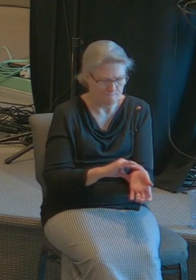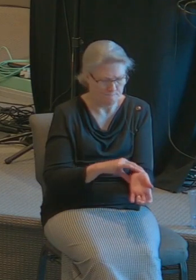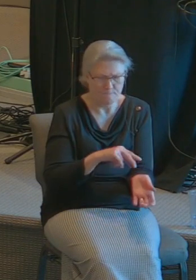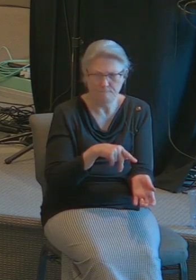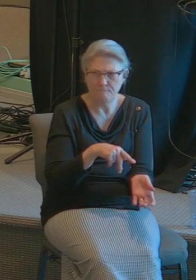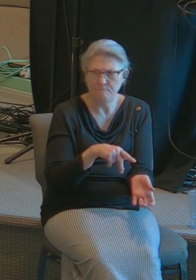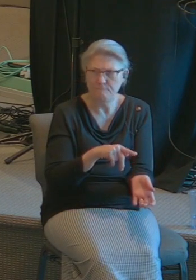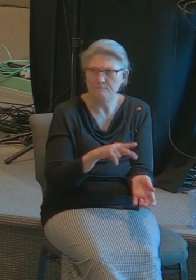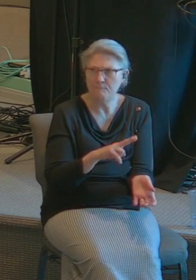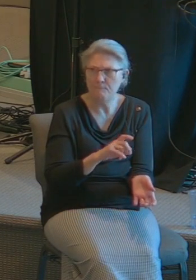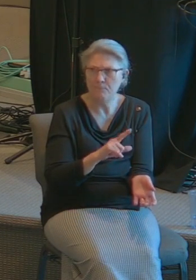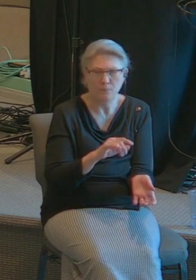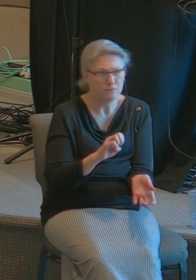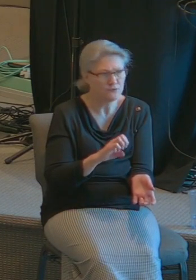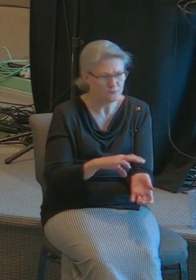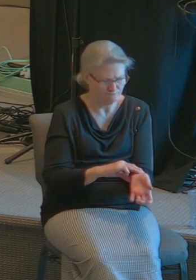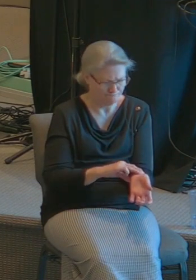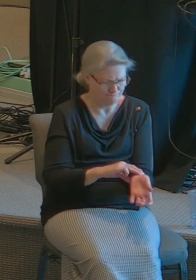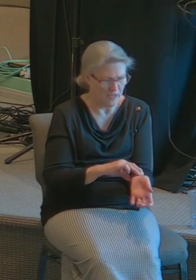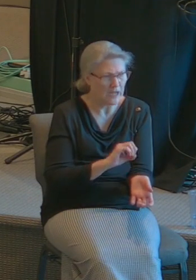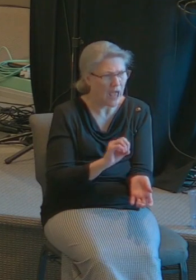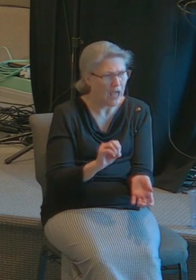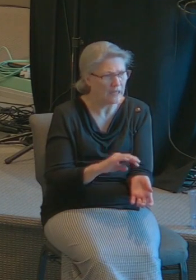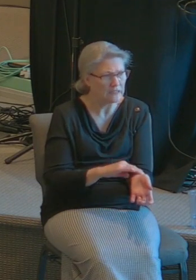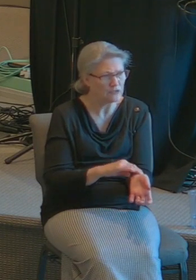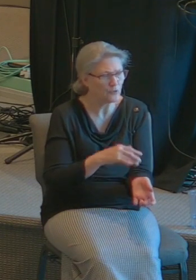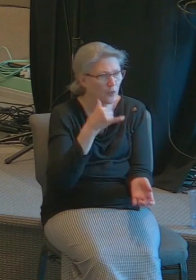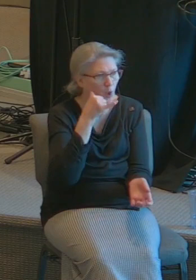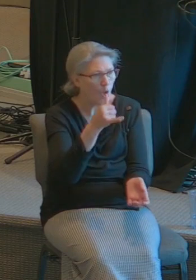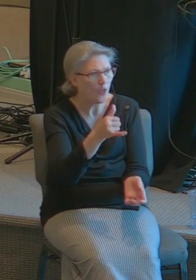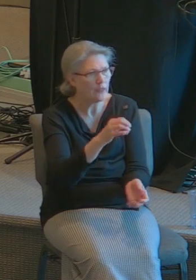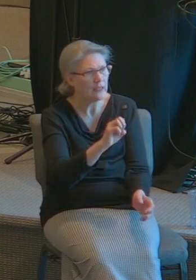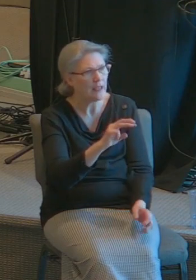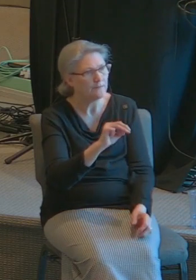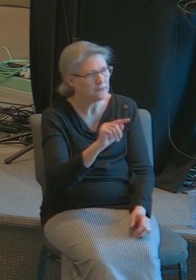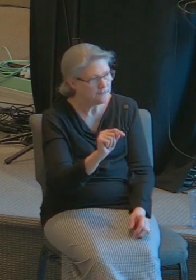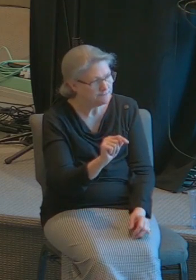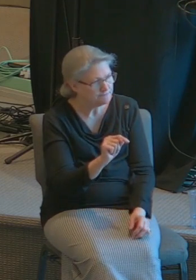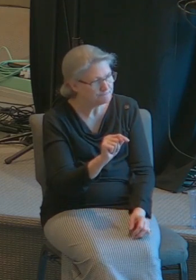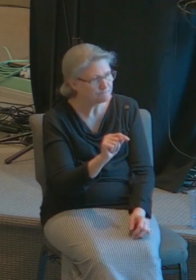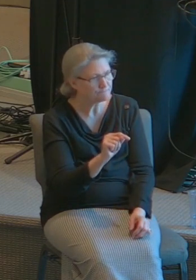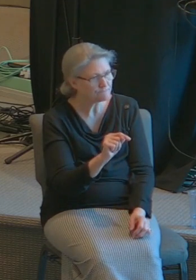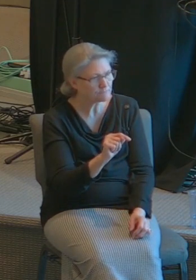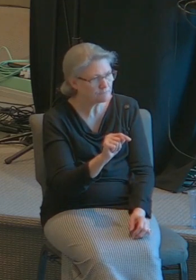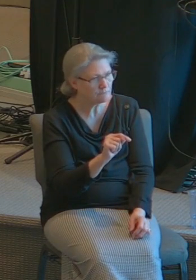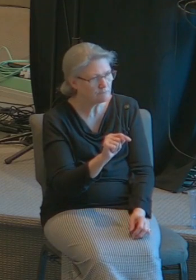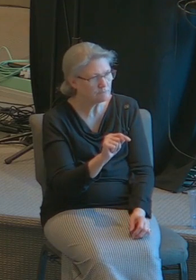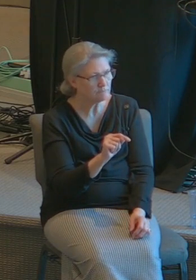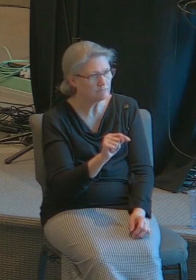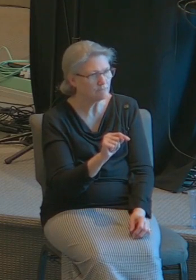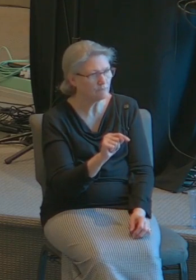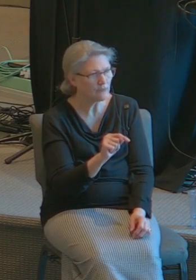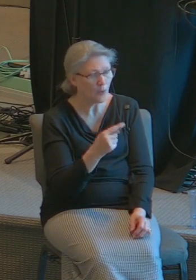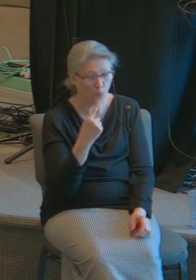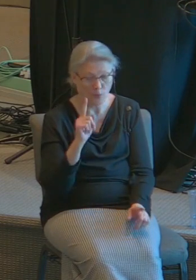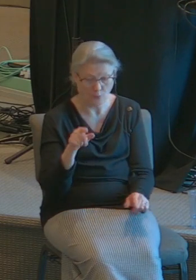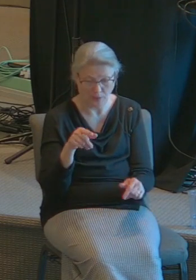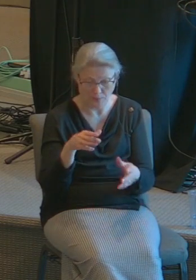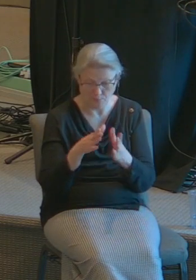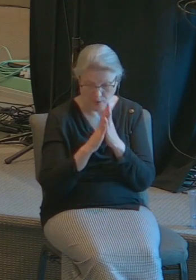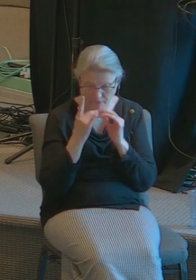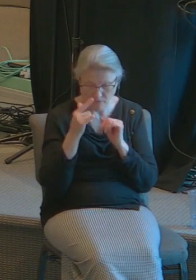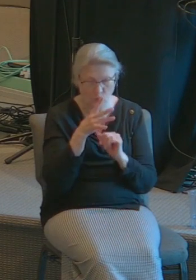is no pulse so they called the paramedics we went to pray for the woman